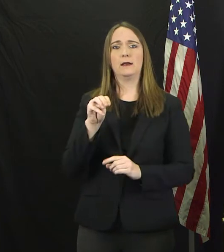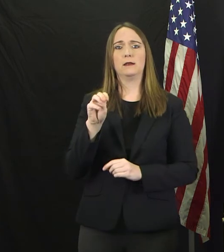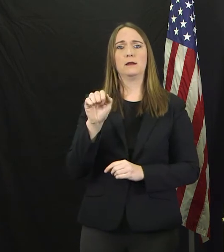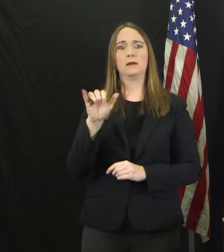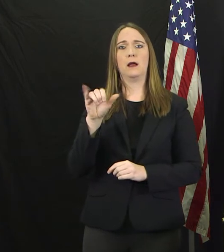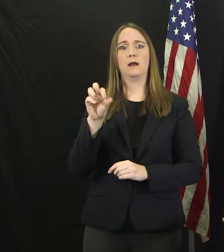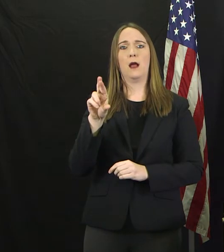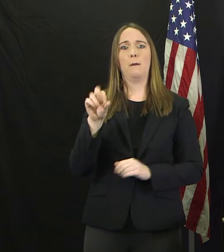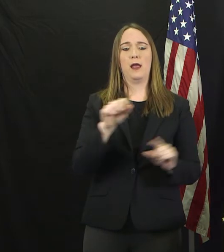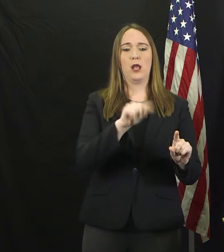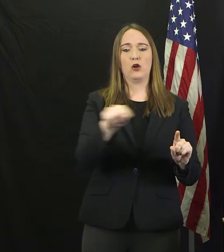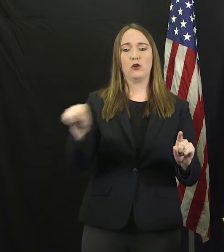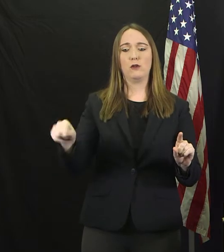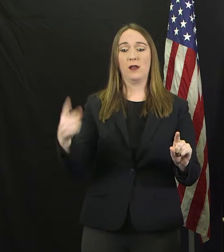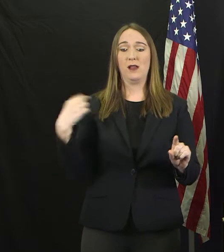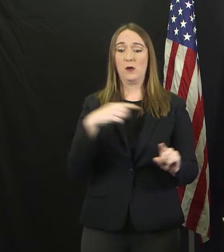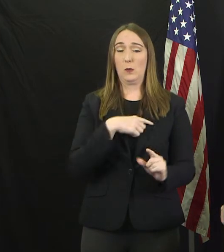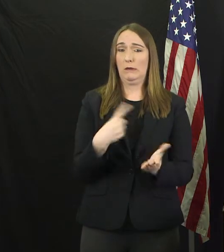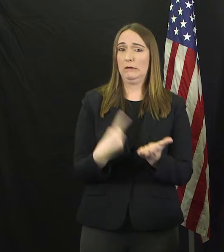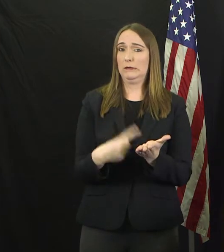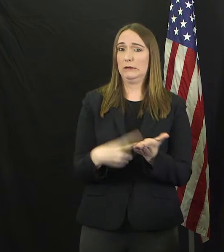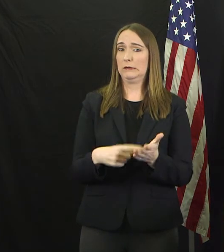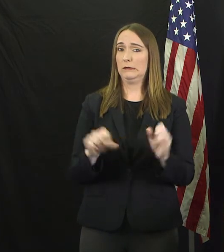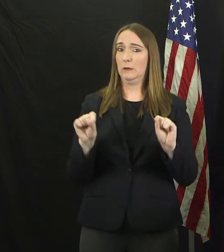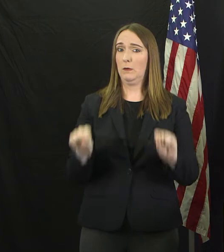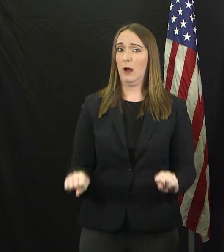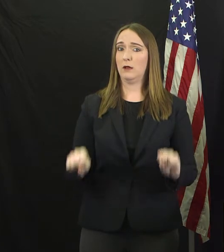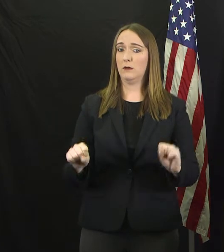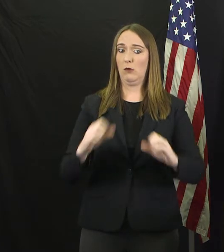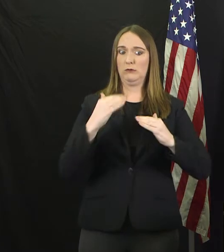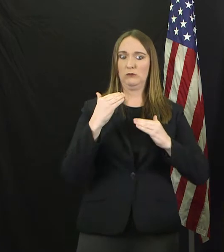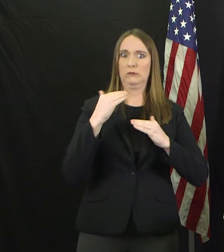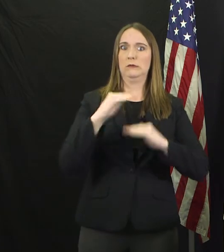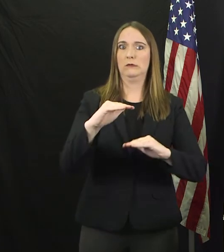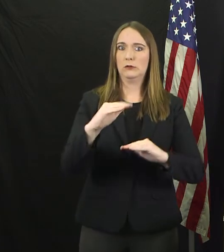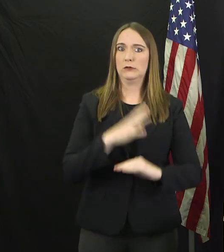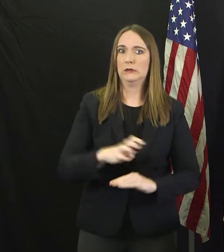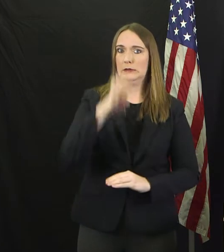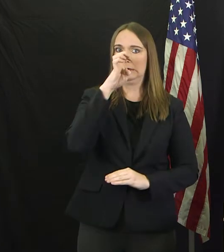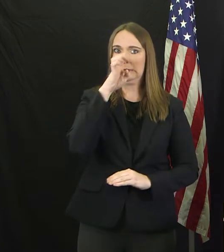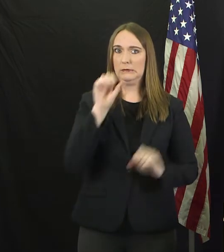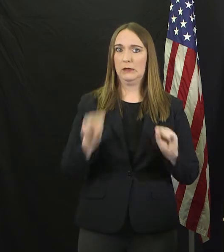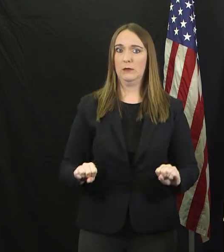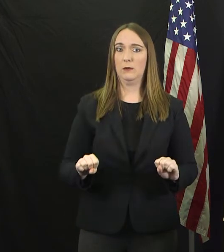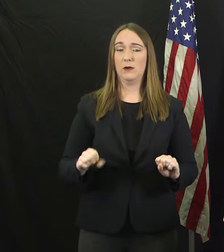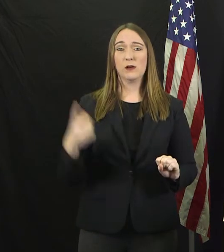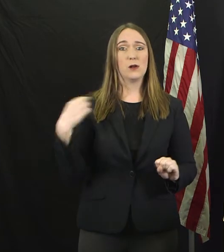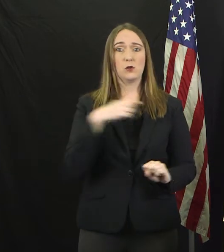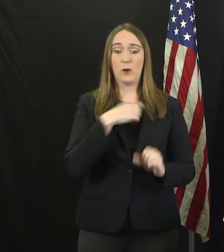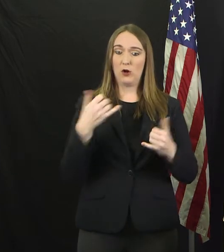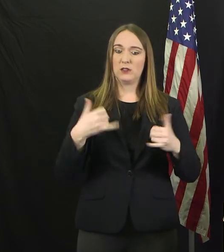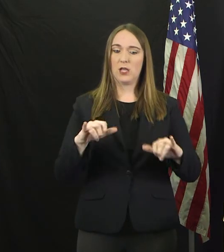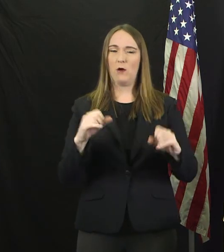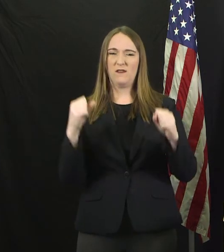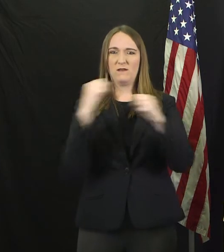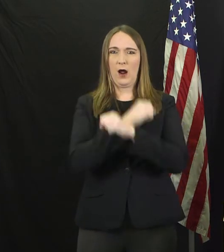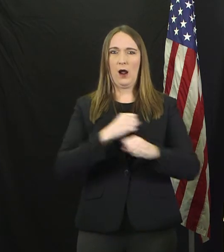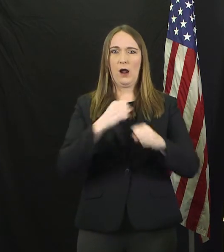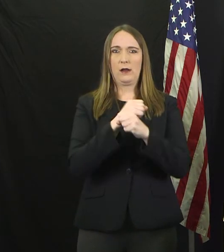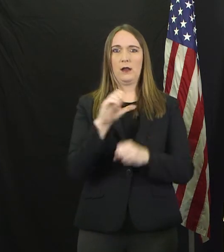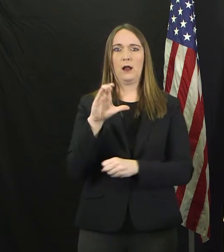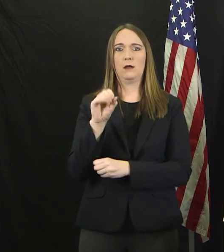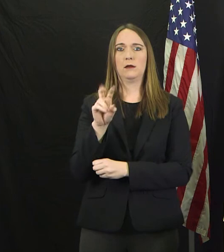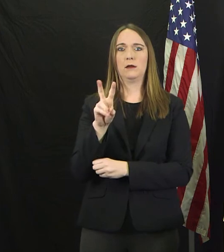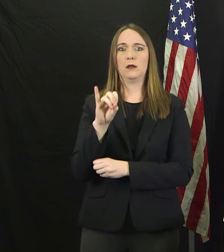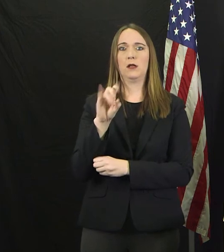potentially tighter restrictions in response to the COVID-19 fight that we have. Governor Abbott made